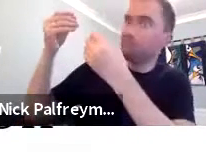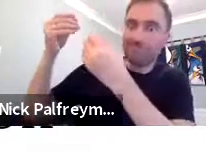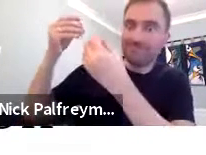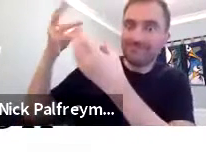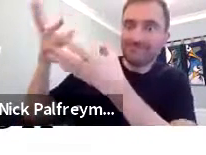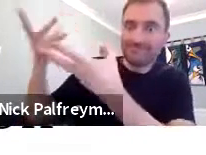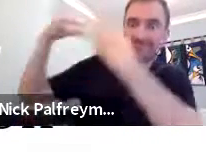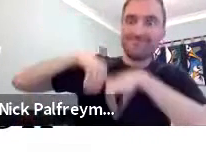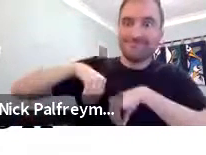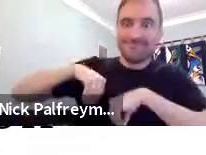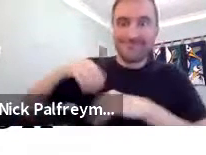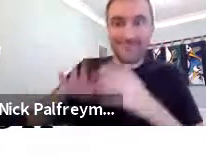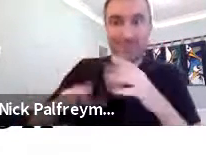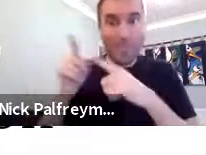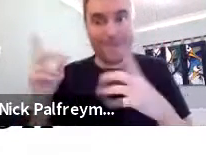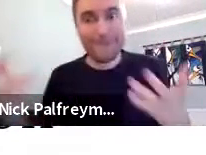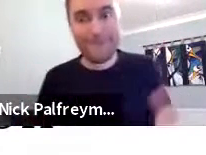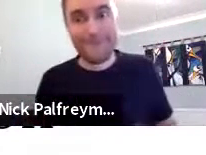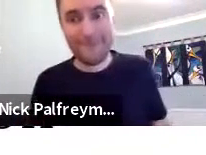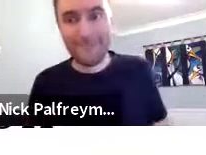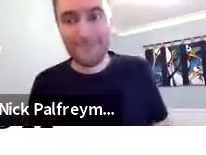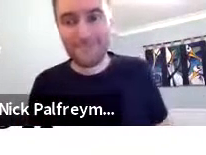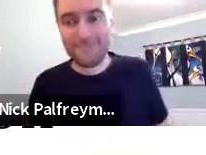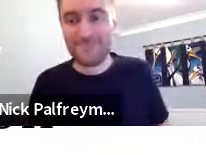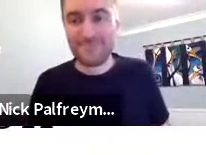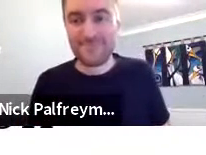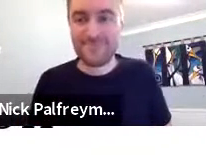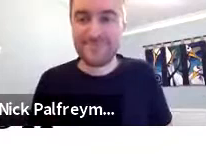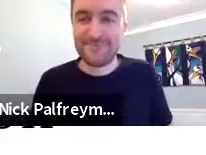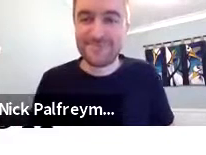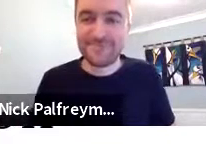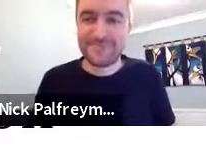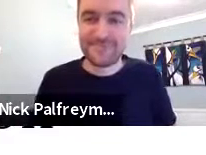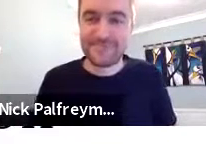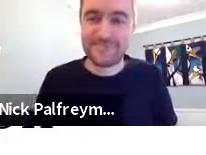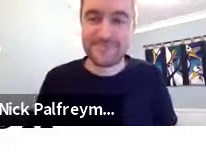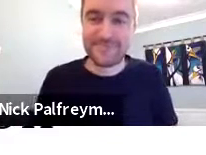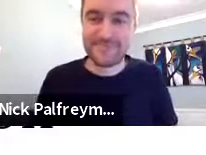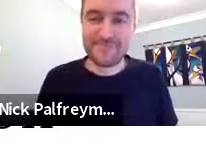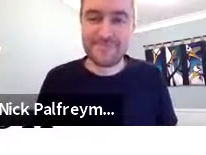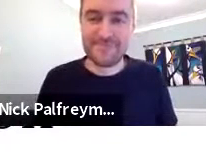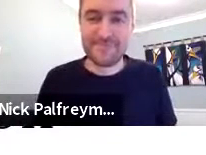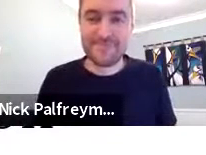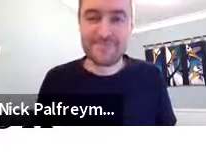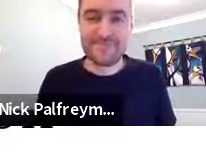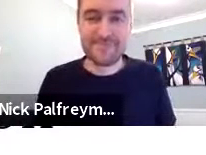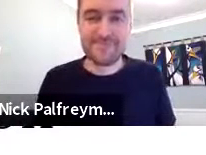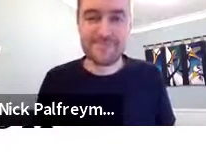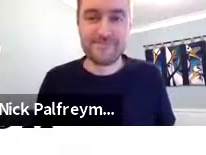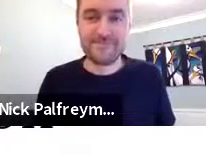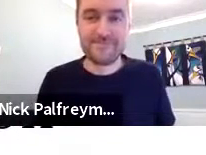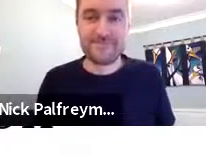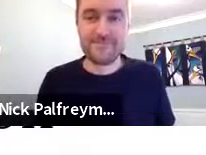who've not learnt Basindo from the older community members. And I think that's why there's such a stark